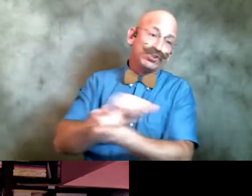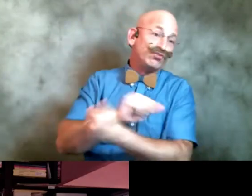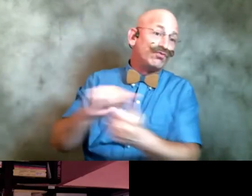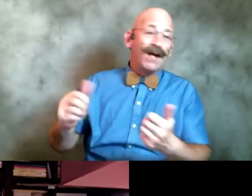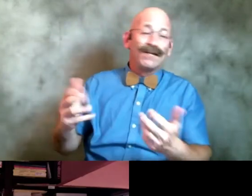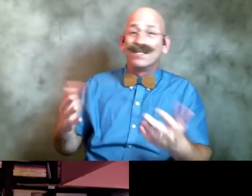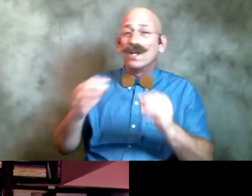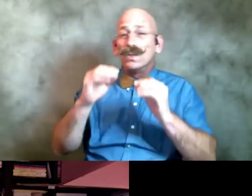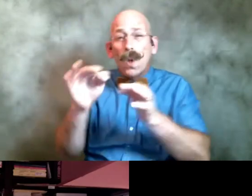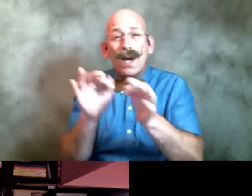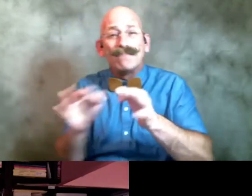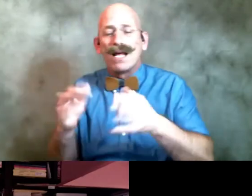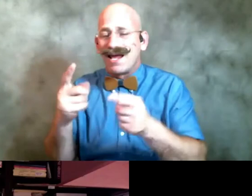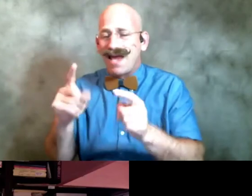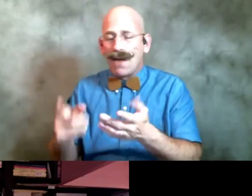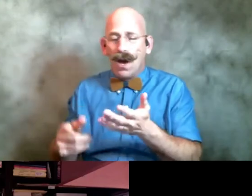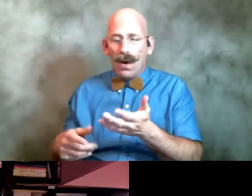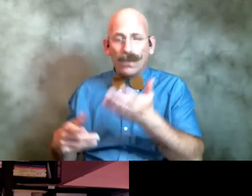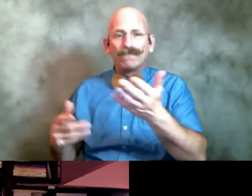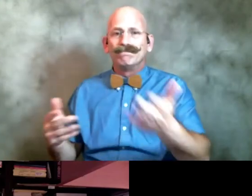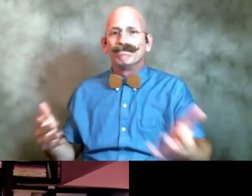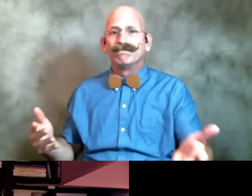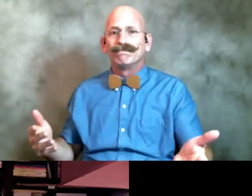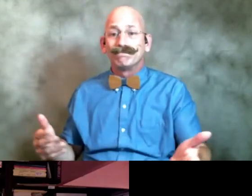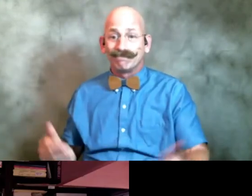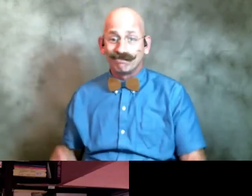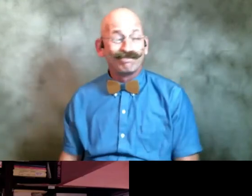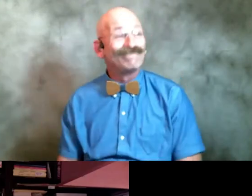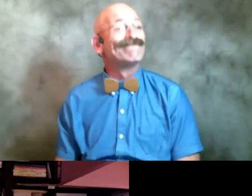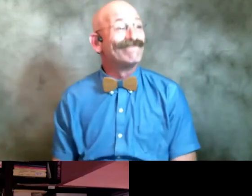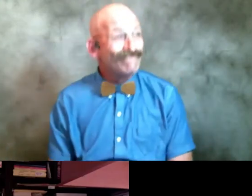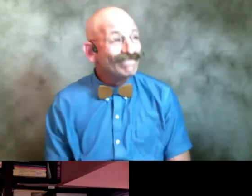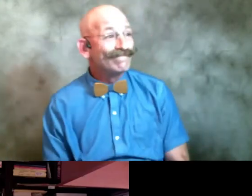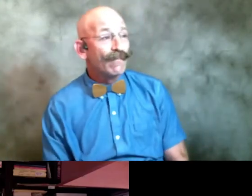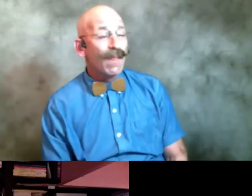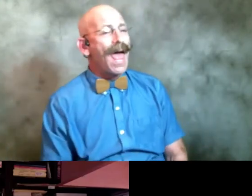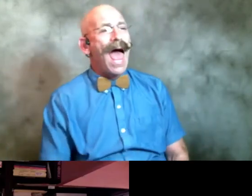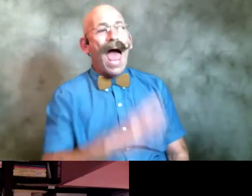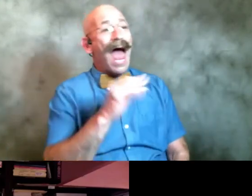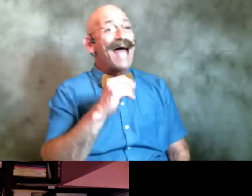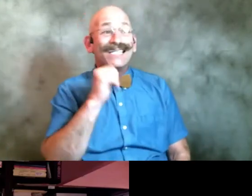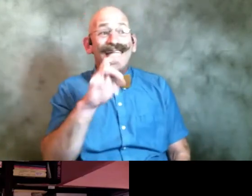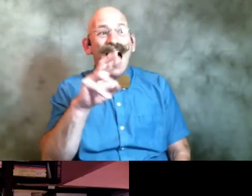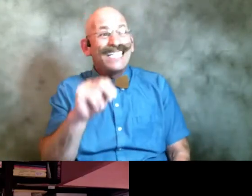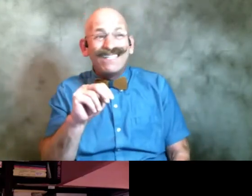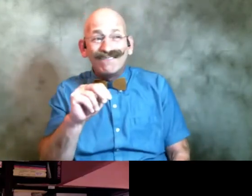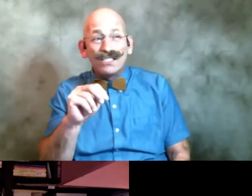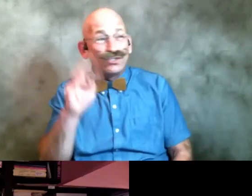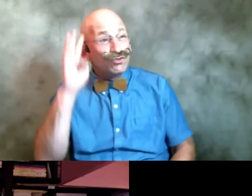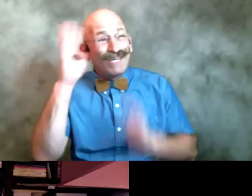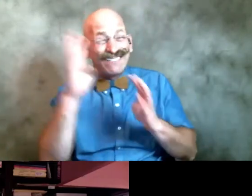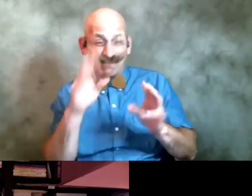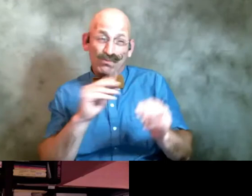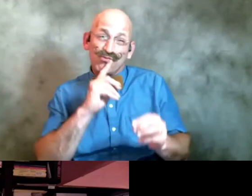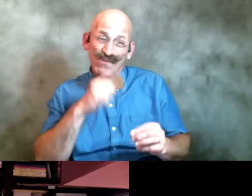explanation and it's not even creativity because that's exactly what happened